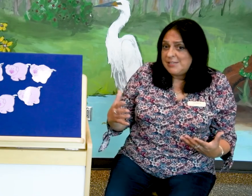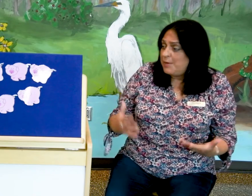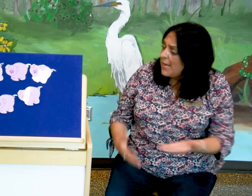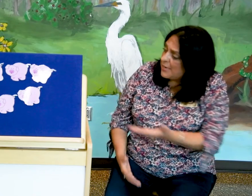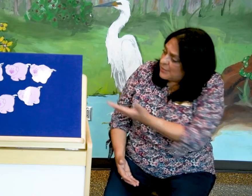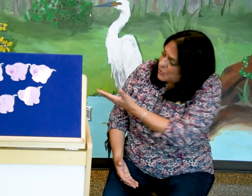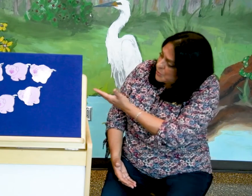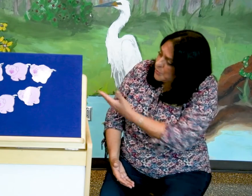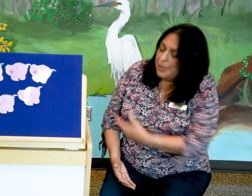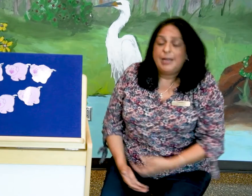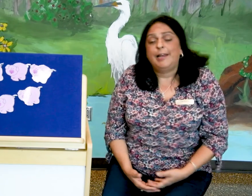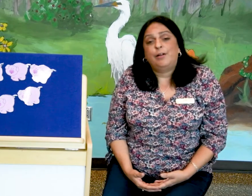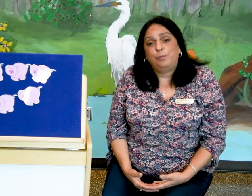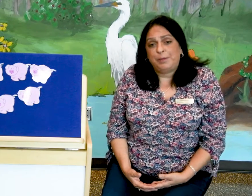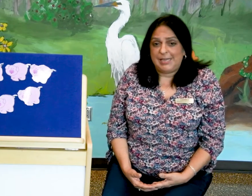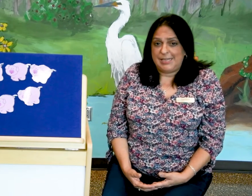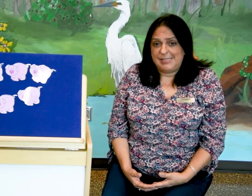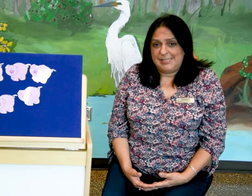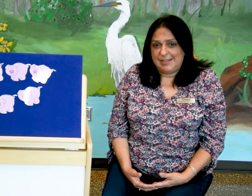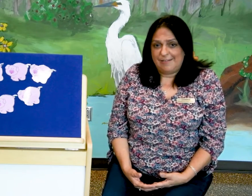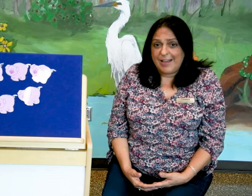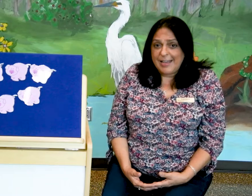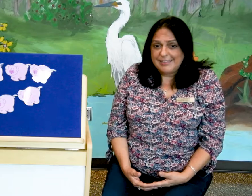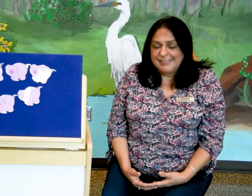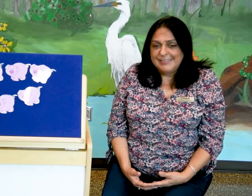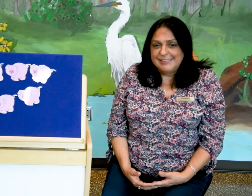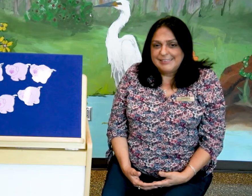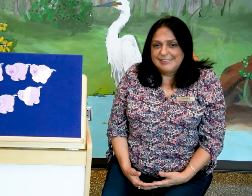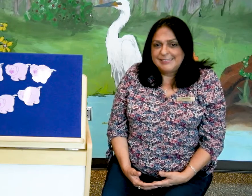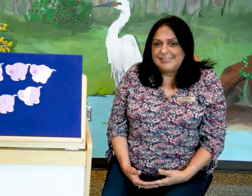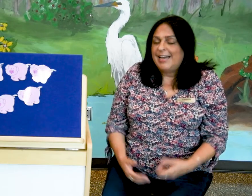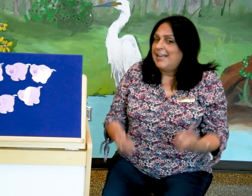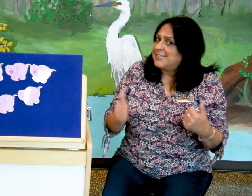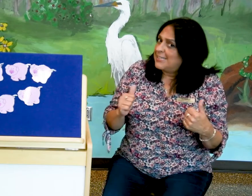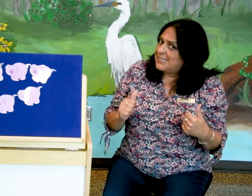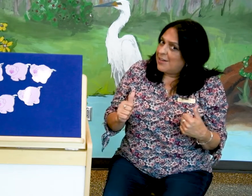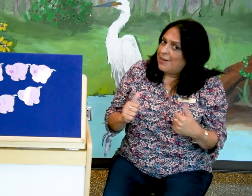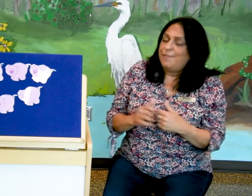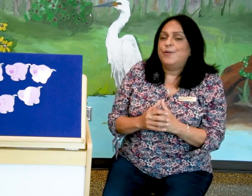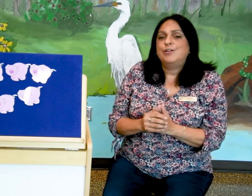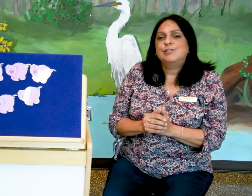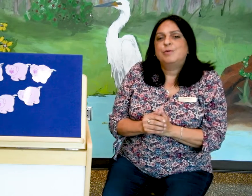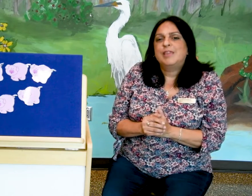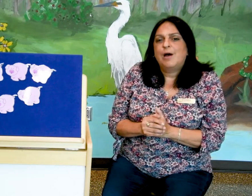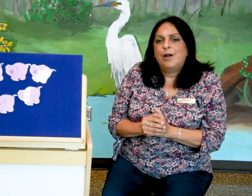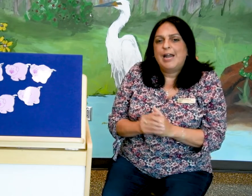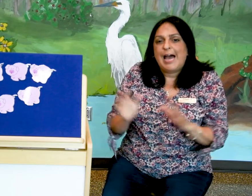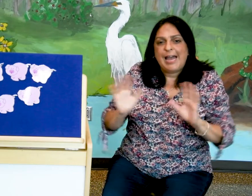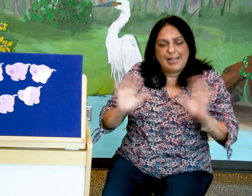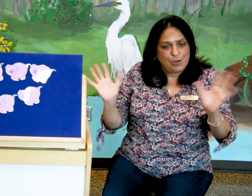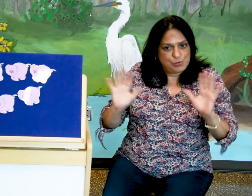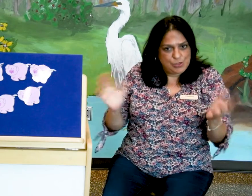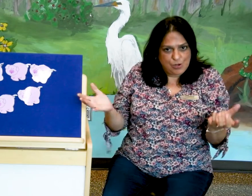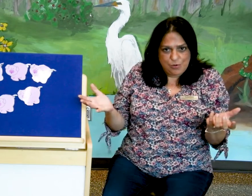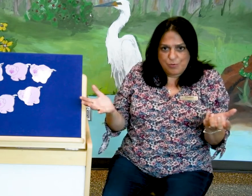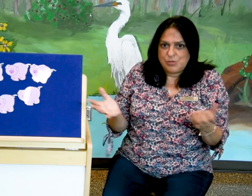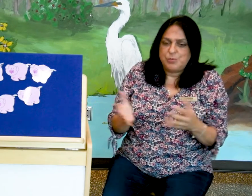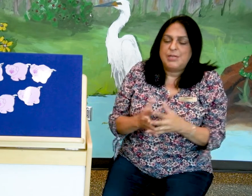related to little piggies, okay? Let's get started first with our hello song which we